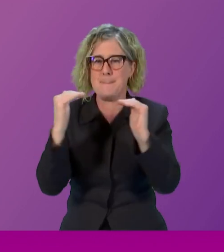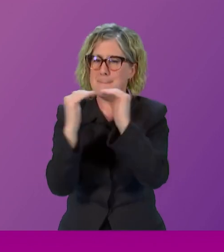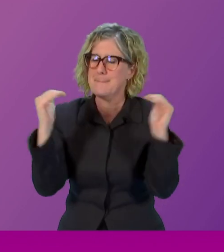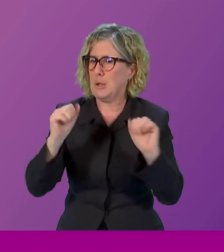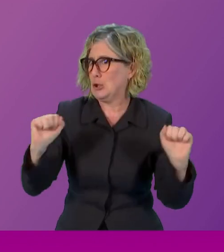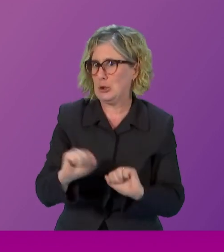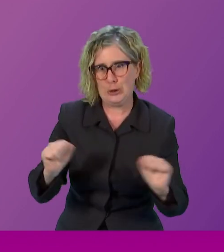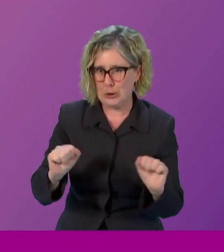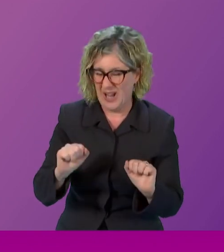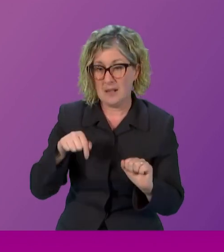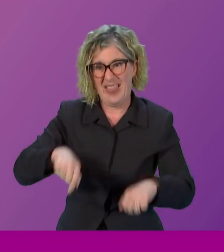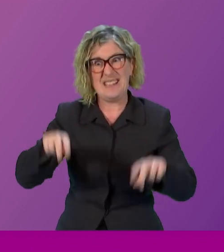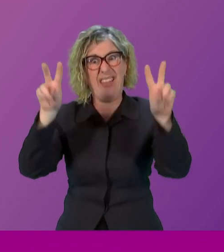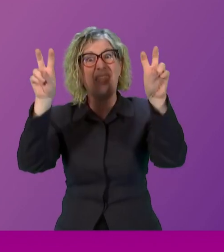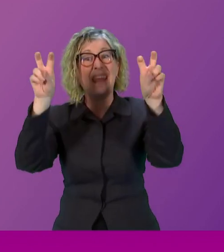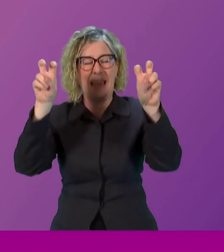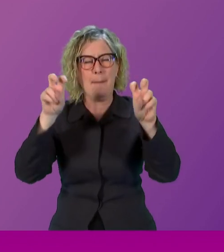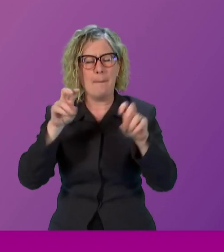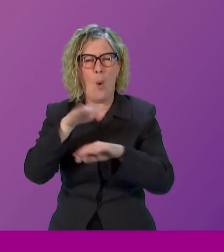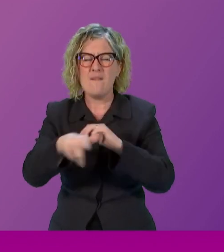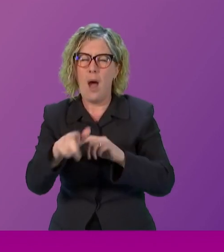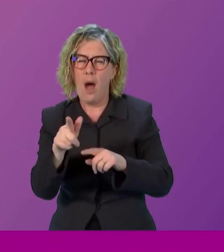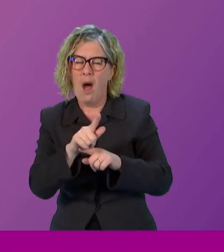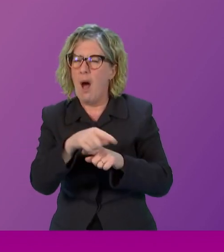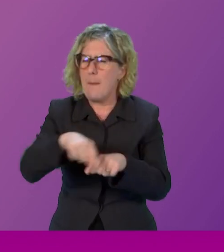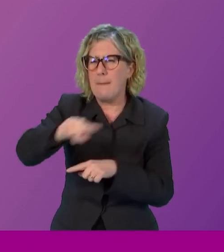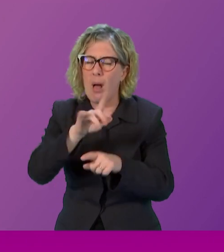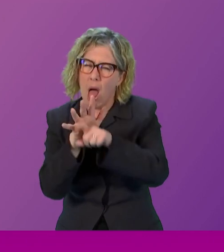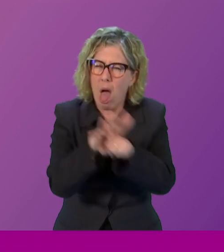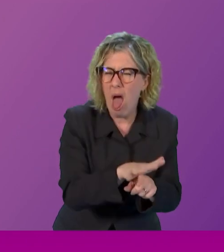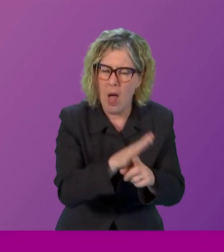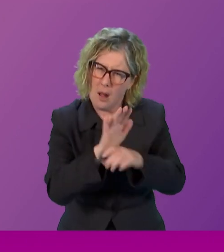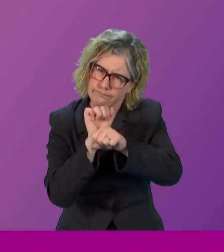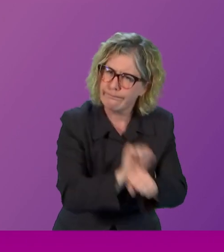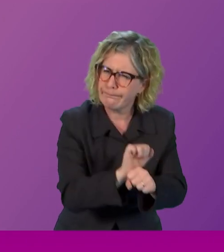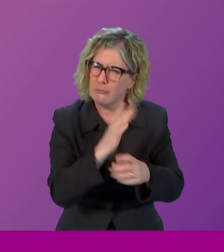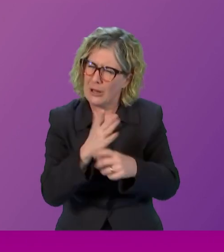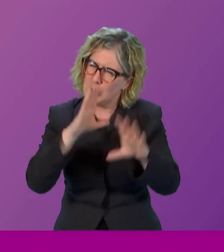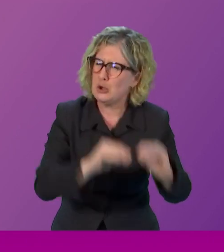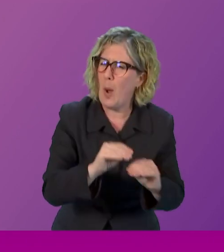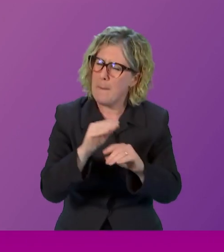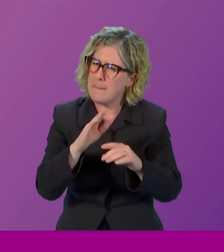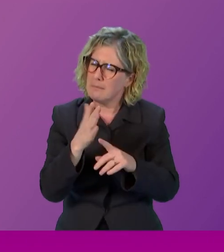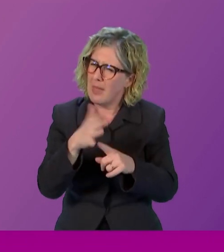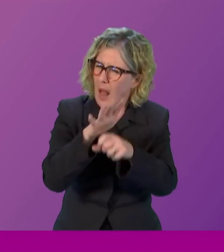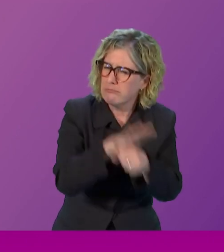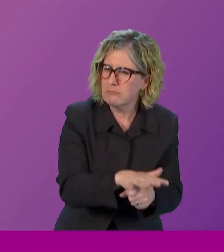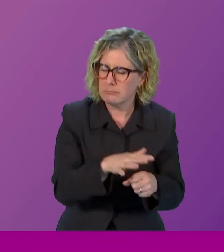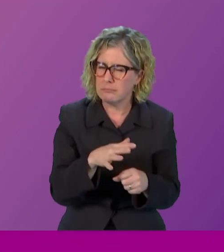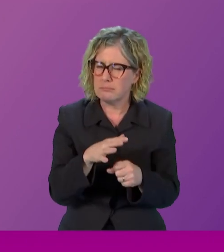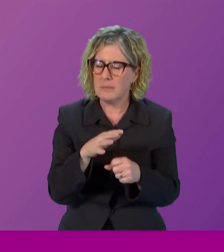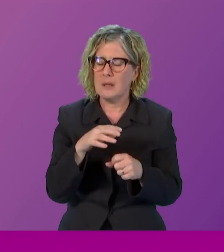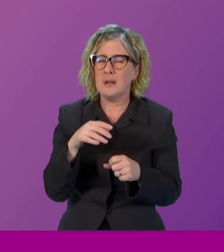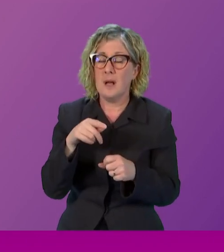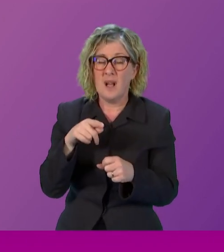any one of the past 20 years so it is really easy to become frustrated to become angry I share that